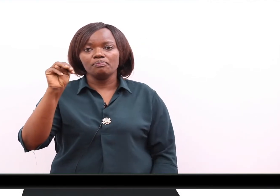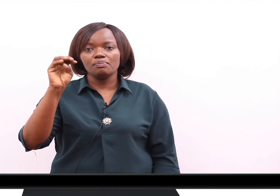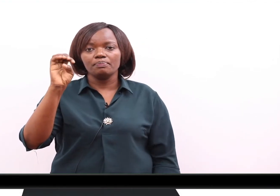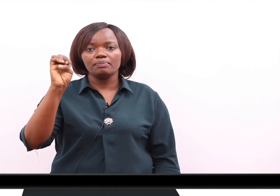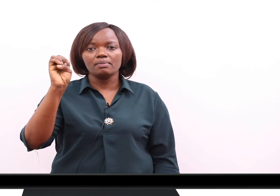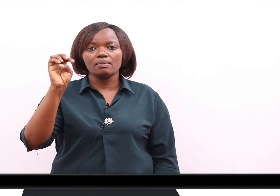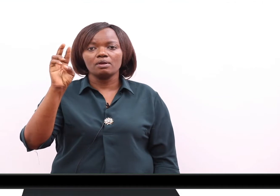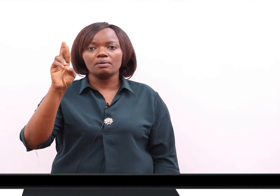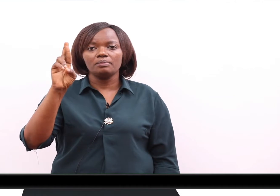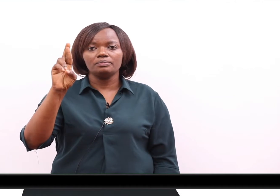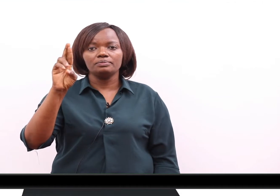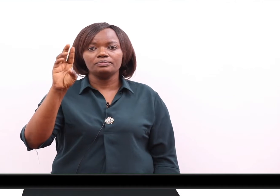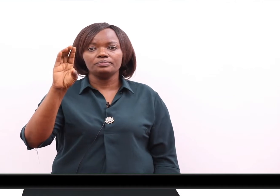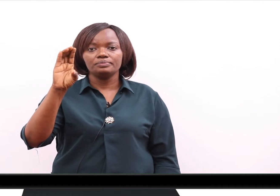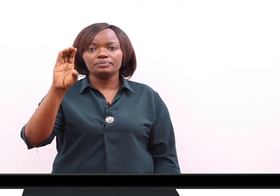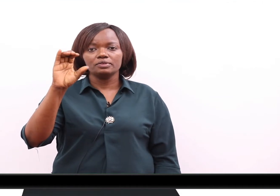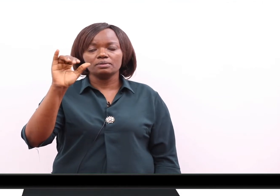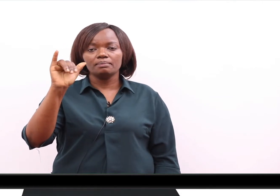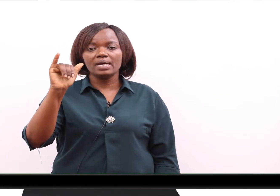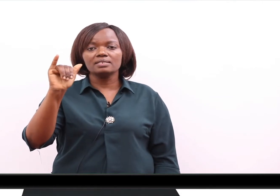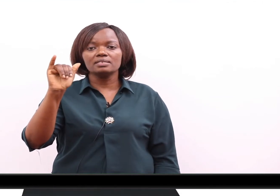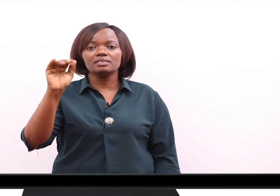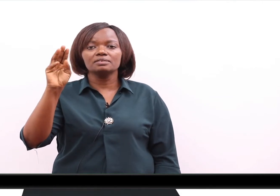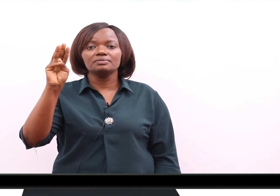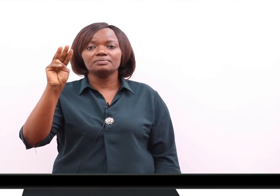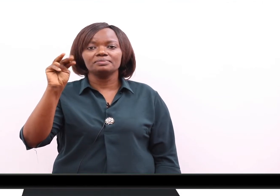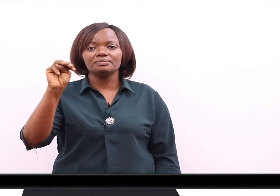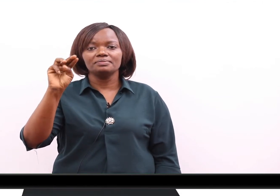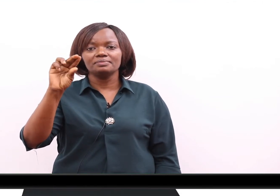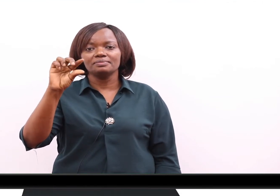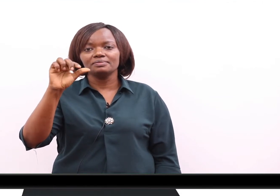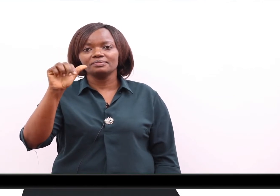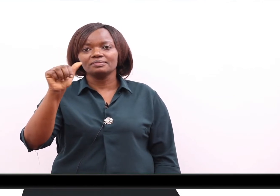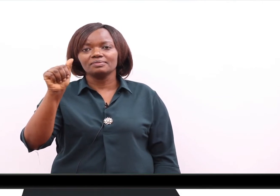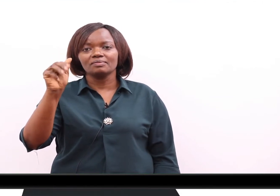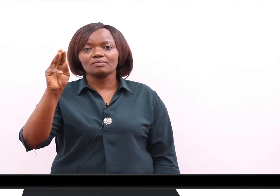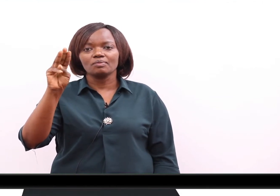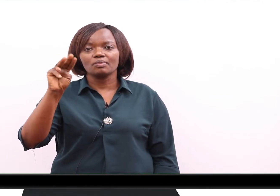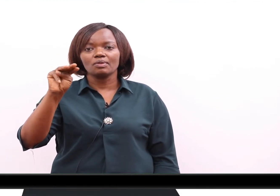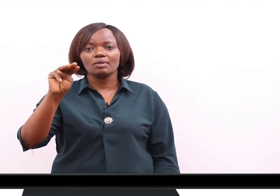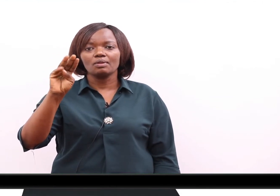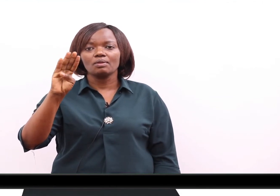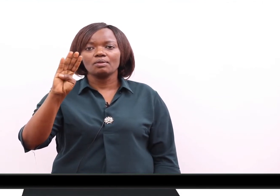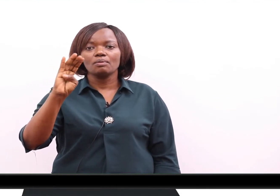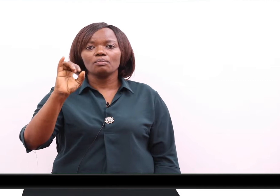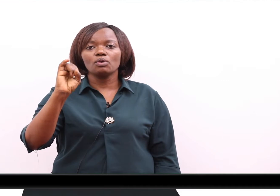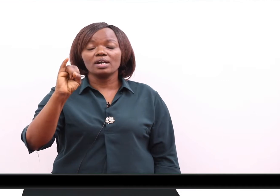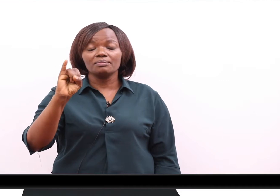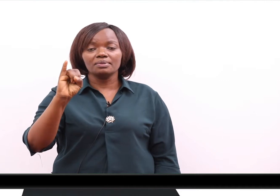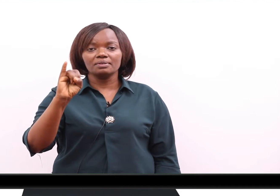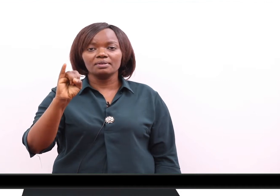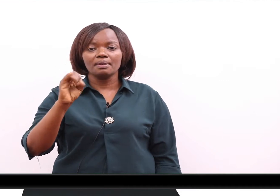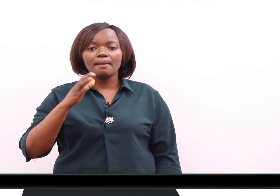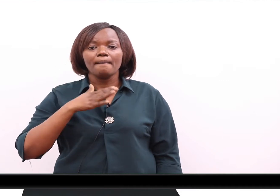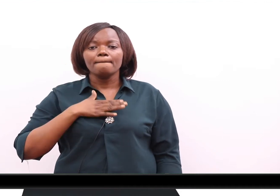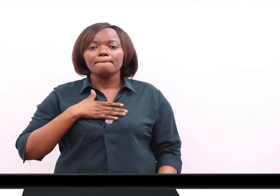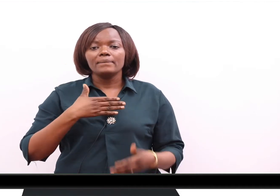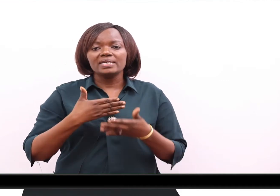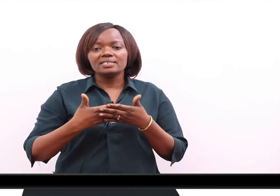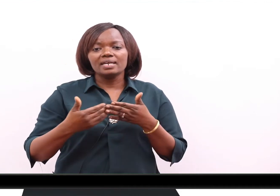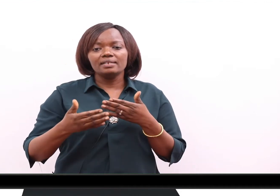Masi Mugambi.